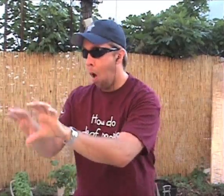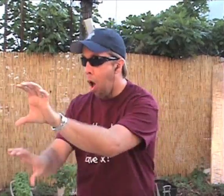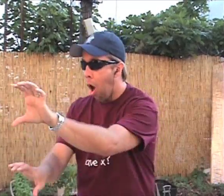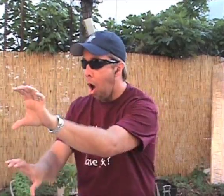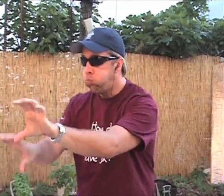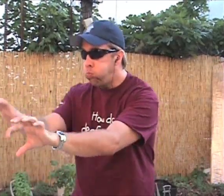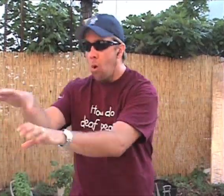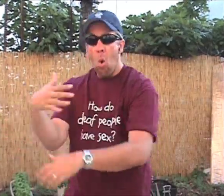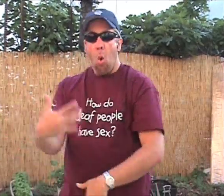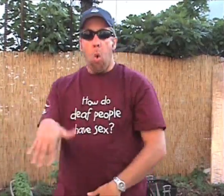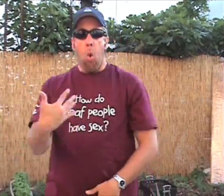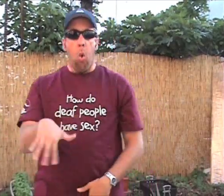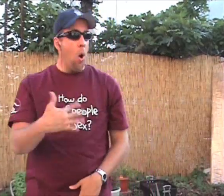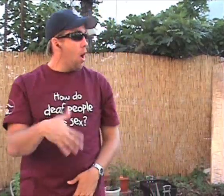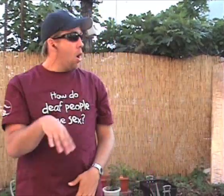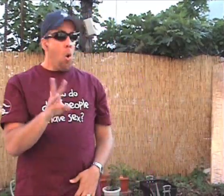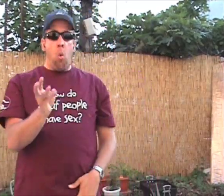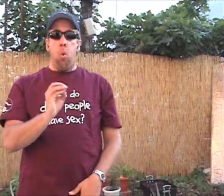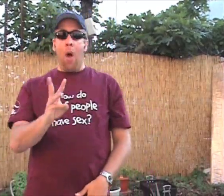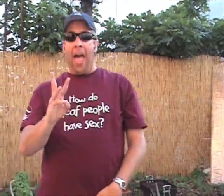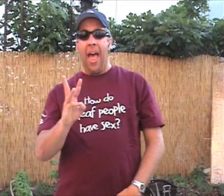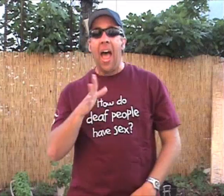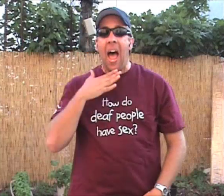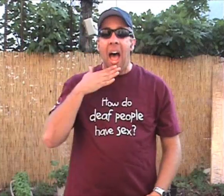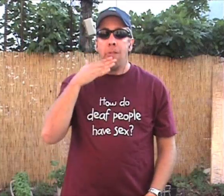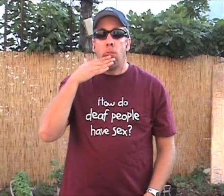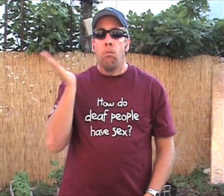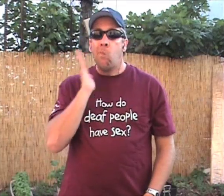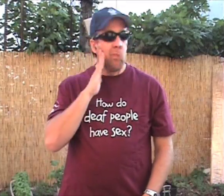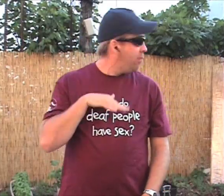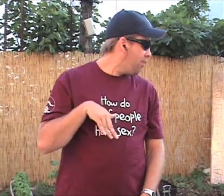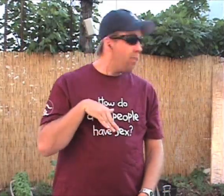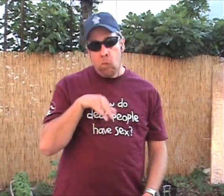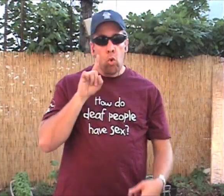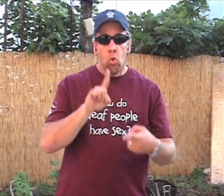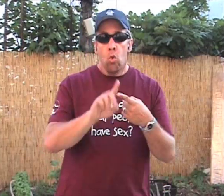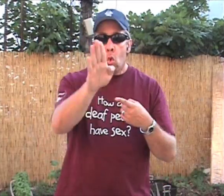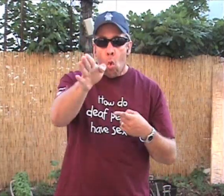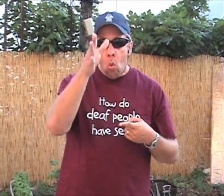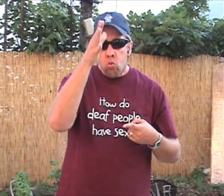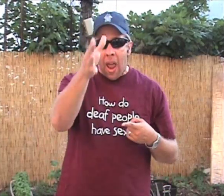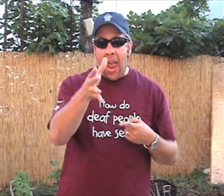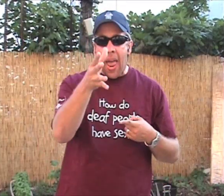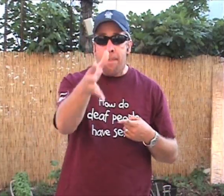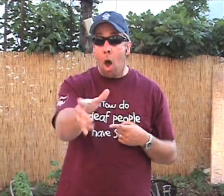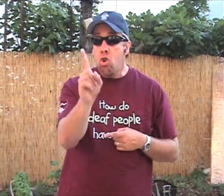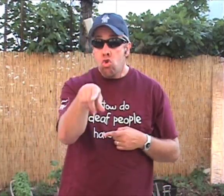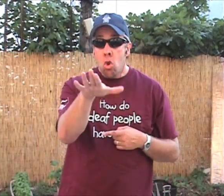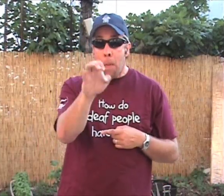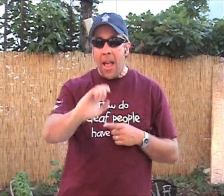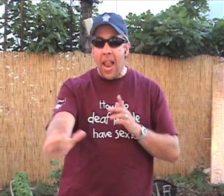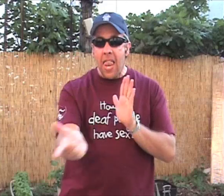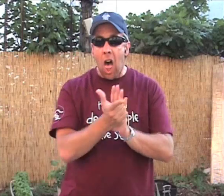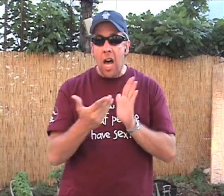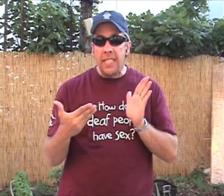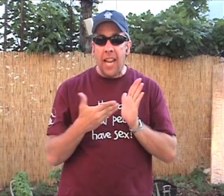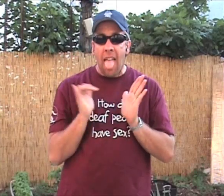Donkey Kong And, ooh, shut my mouth, slap your grandma There ought to be a law